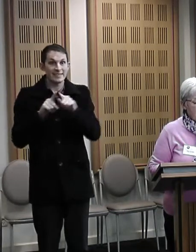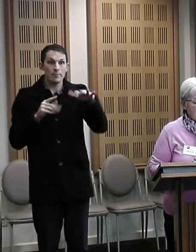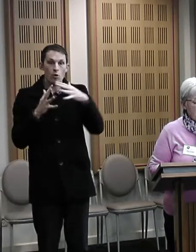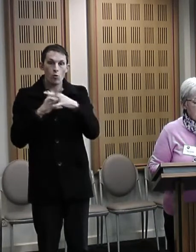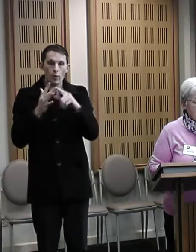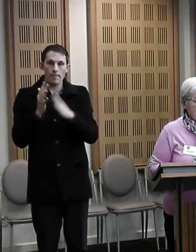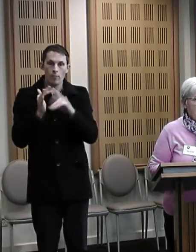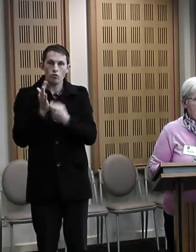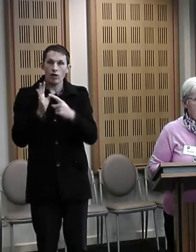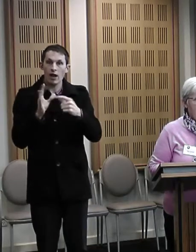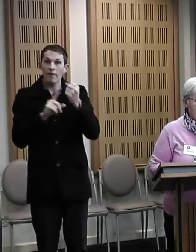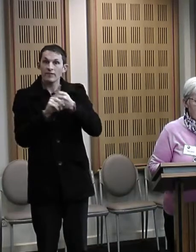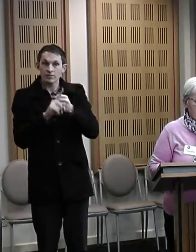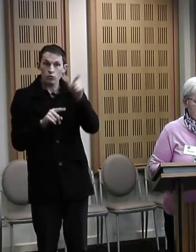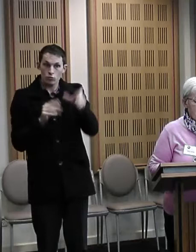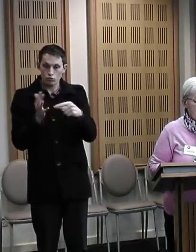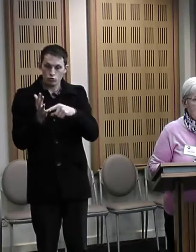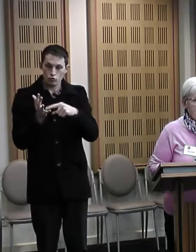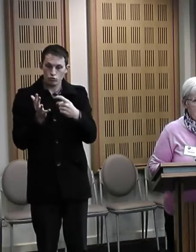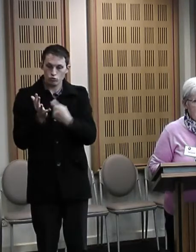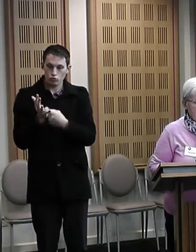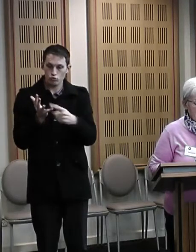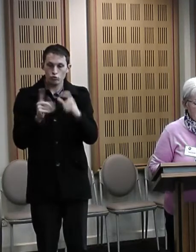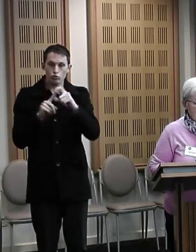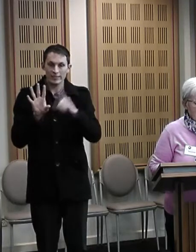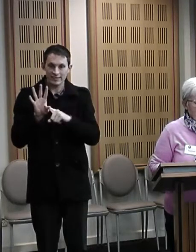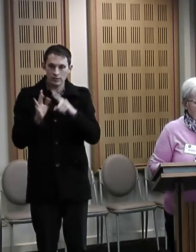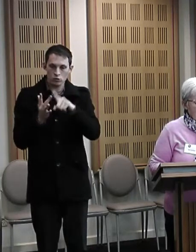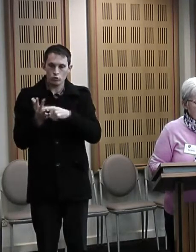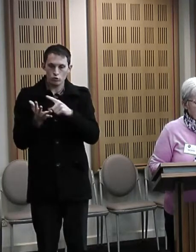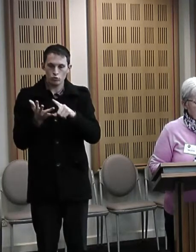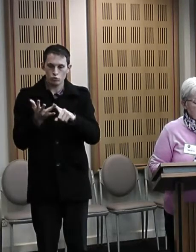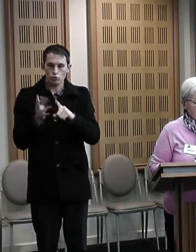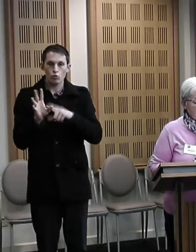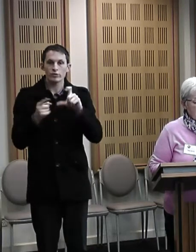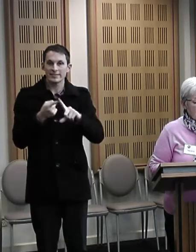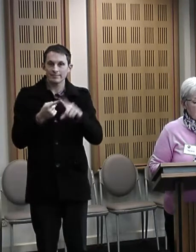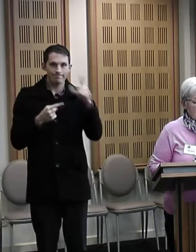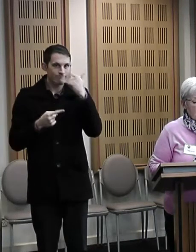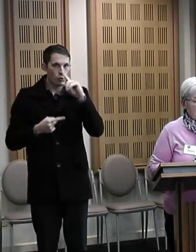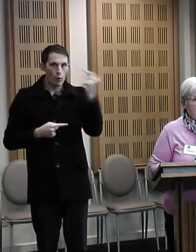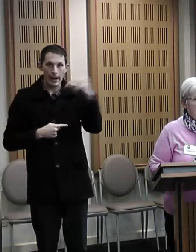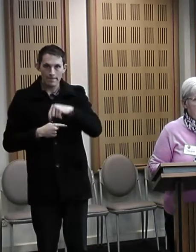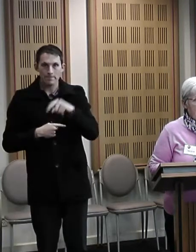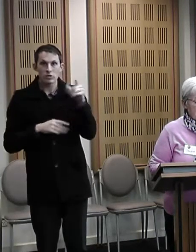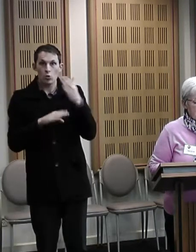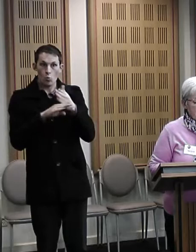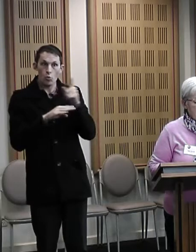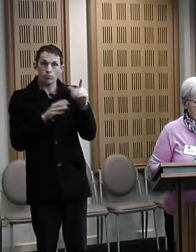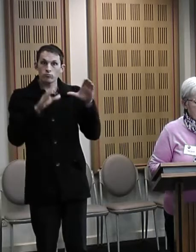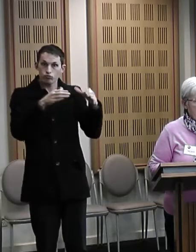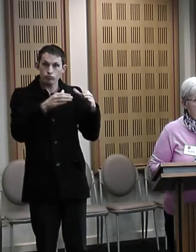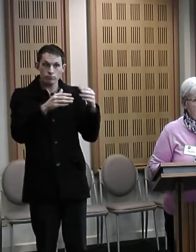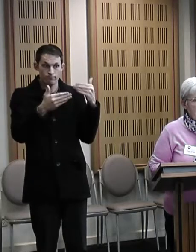Trudy Joyce, who unfortunately can't be here today, has worked with Goolam Goolam Co-op for five years